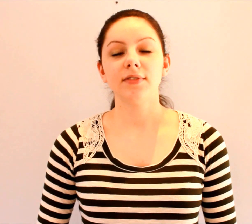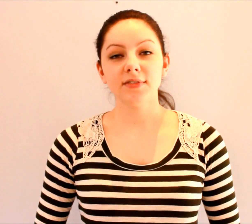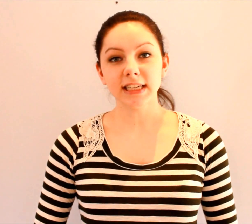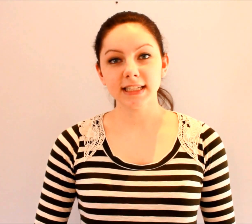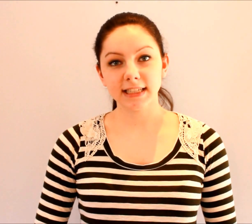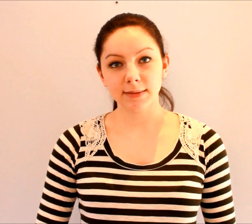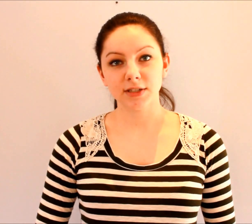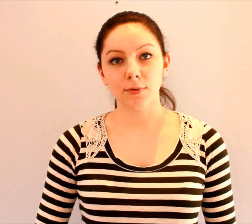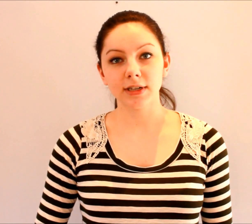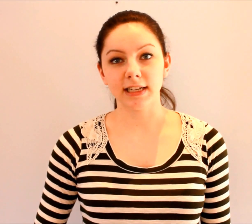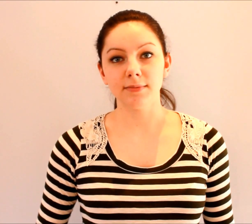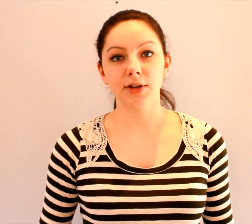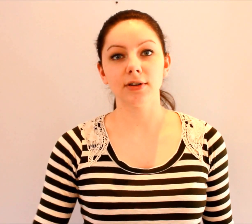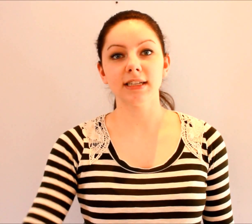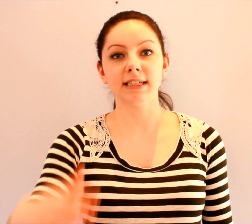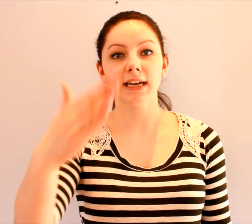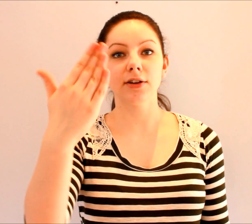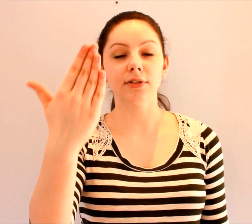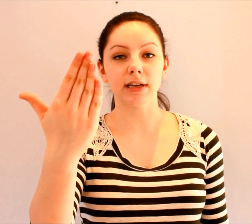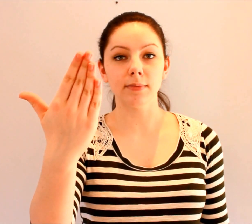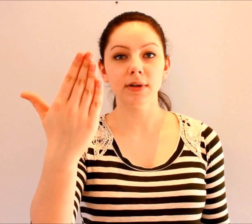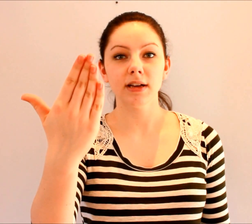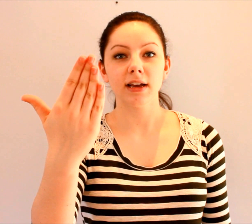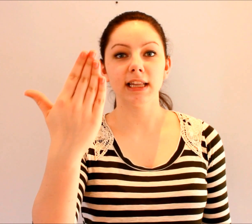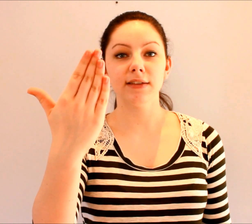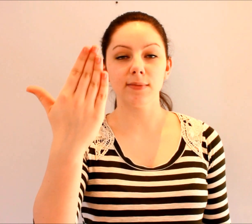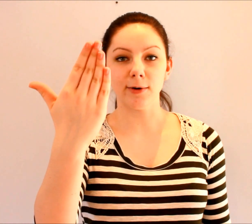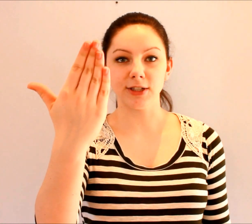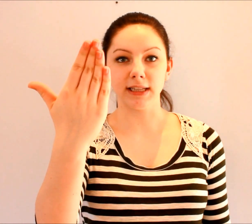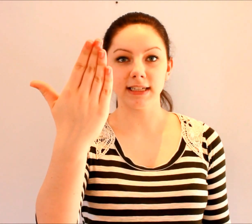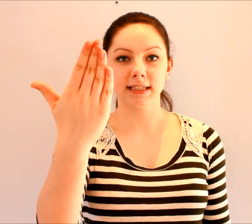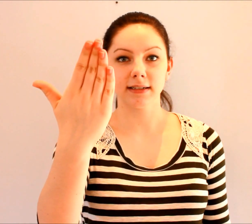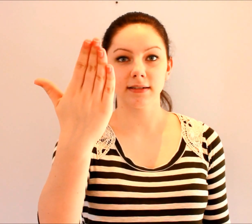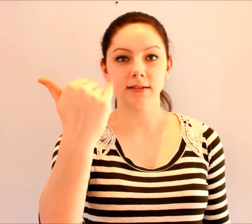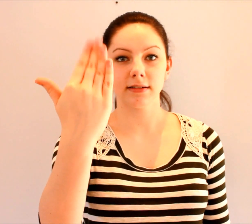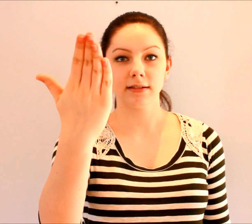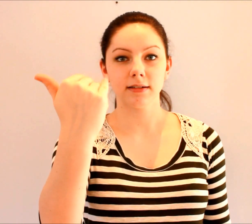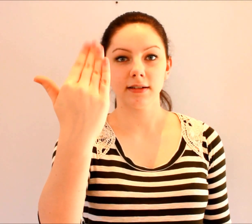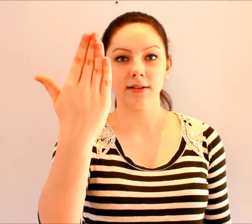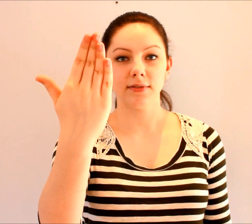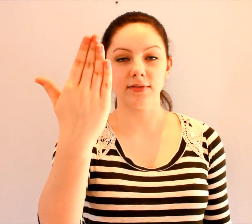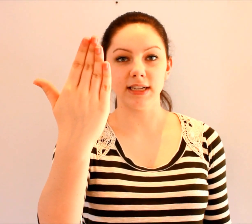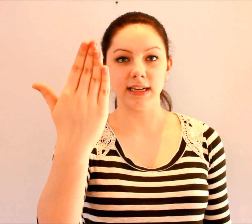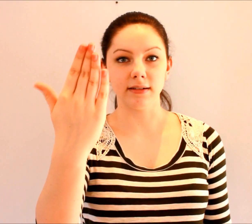Fifteen is the same as fourteen but you're going to stick out your thumb and leave it motionless. Fifteen.